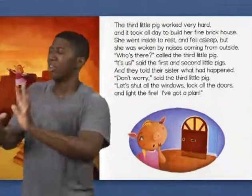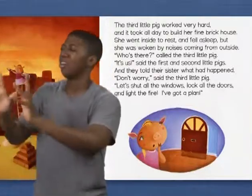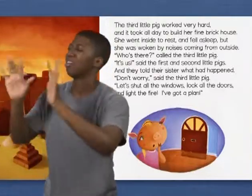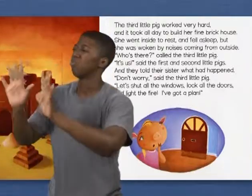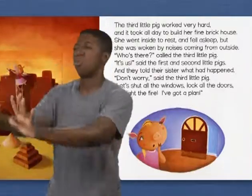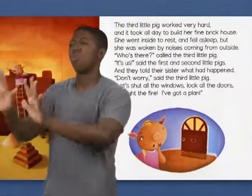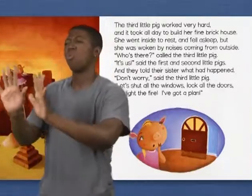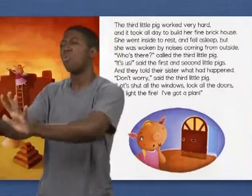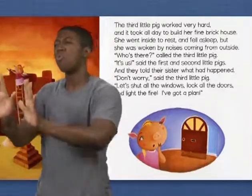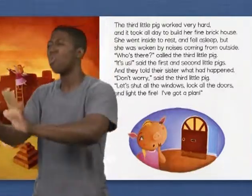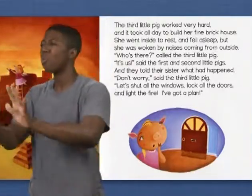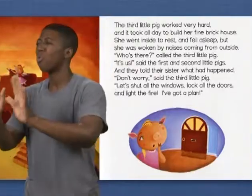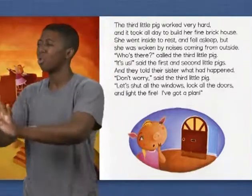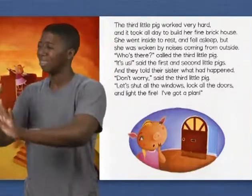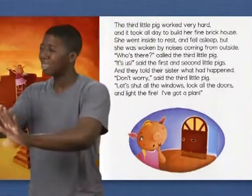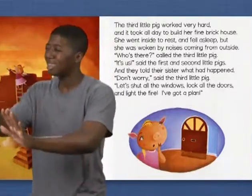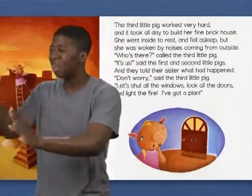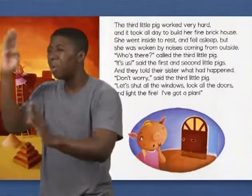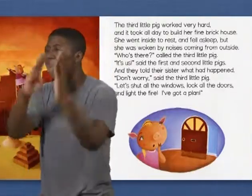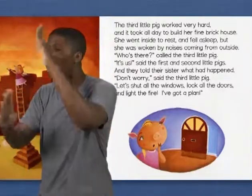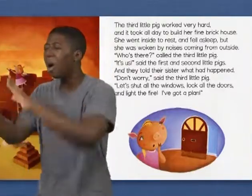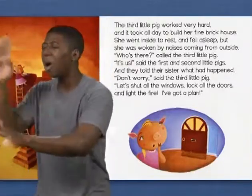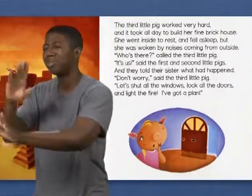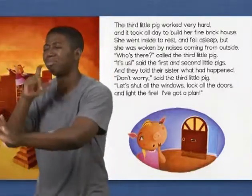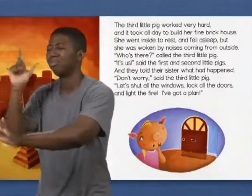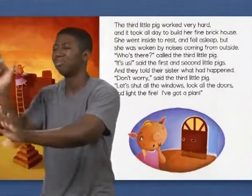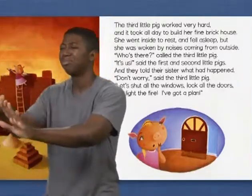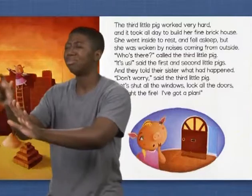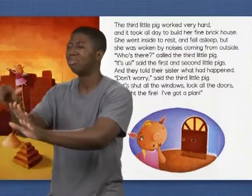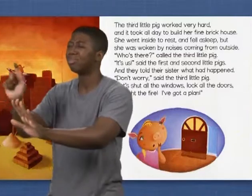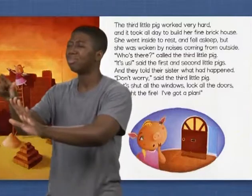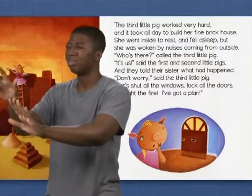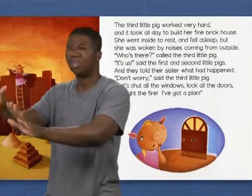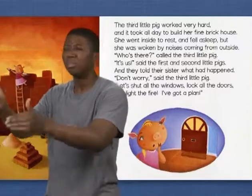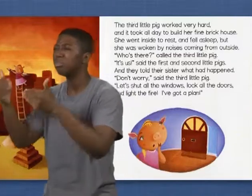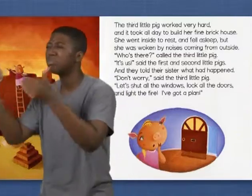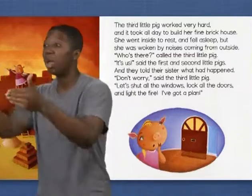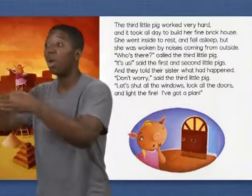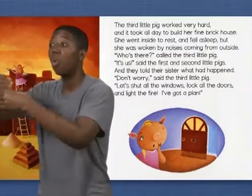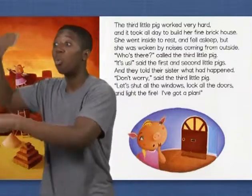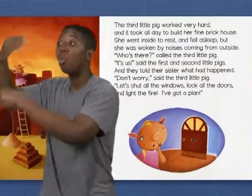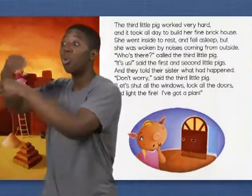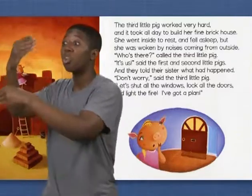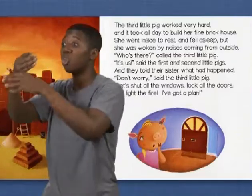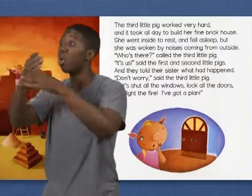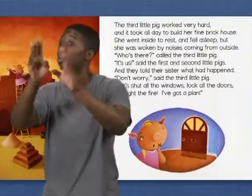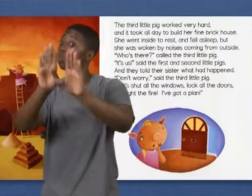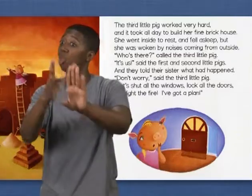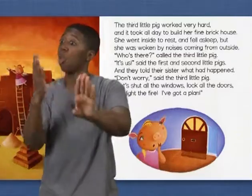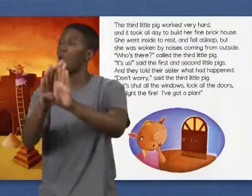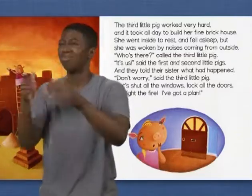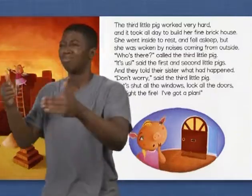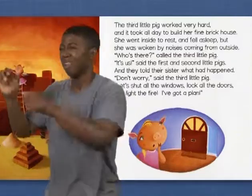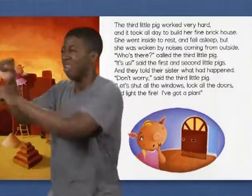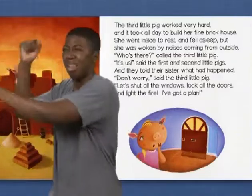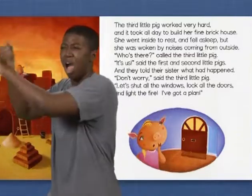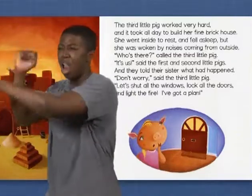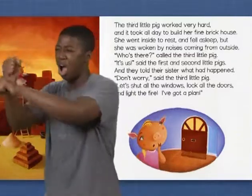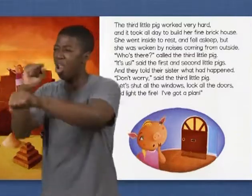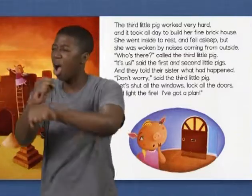Don't worry, said the third little pig. Let's shut all the windows, lock all the doors and light the